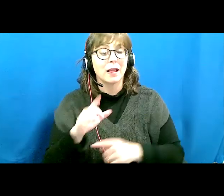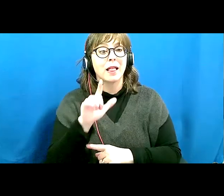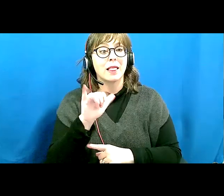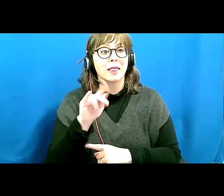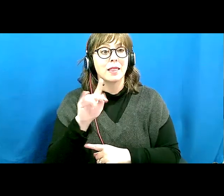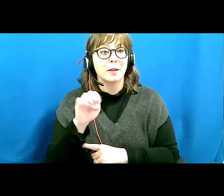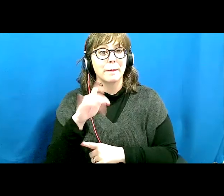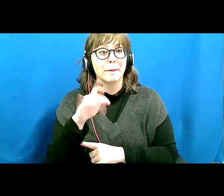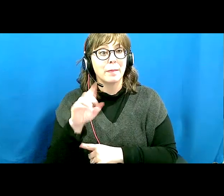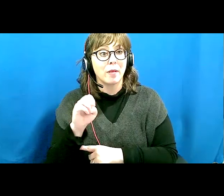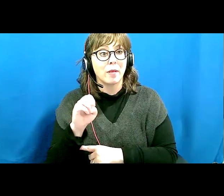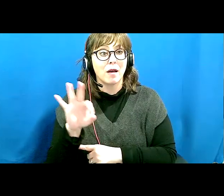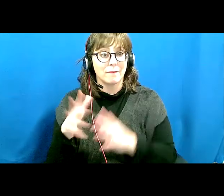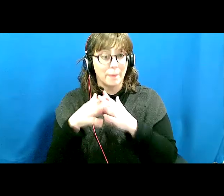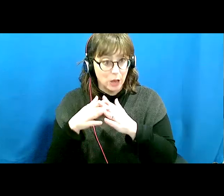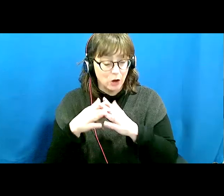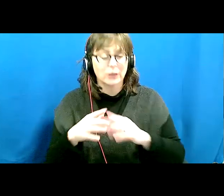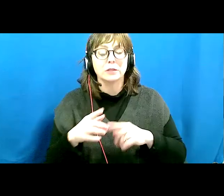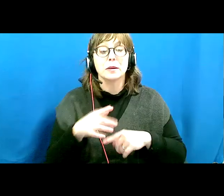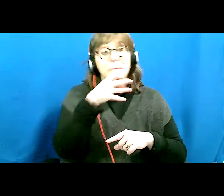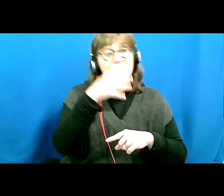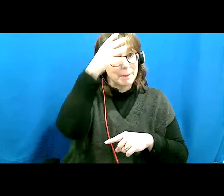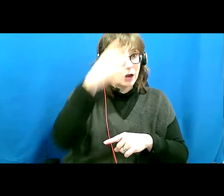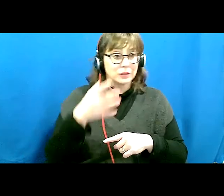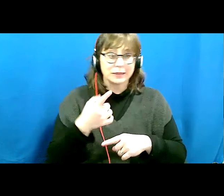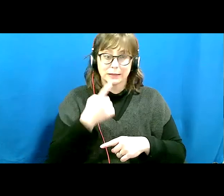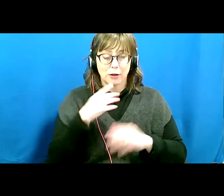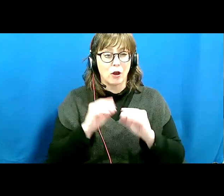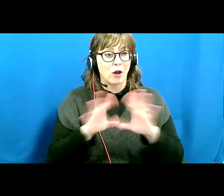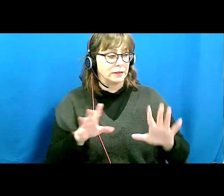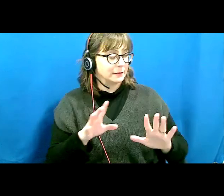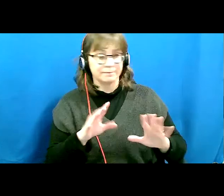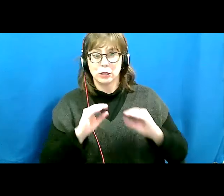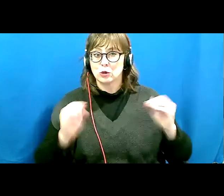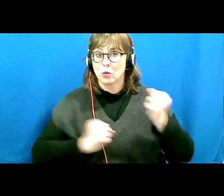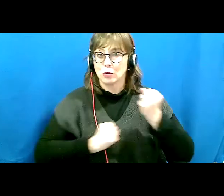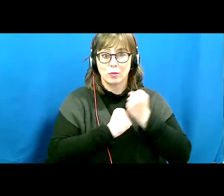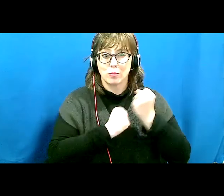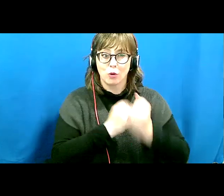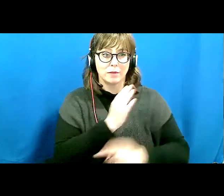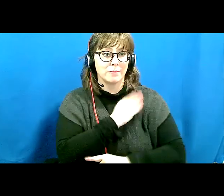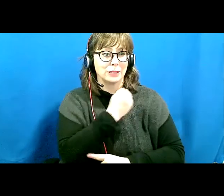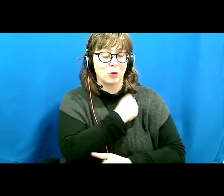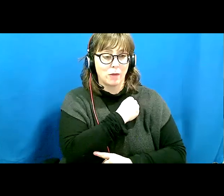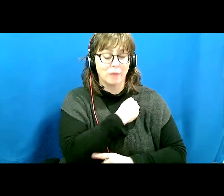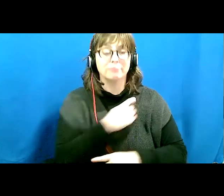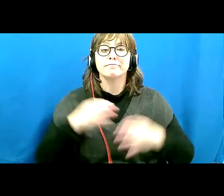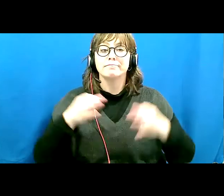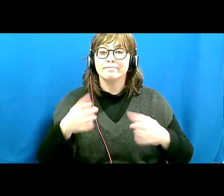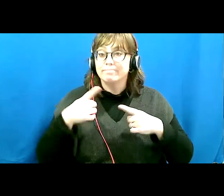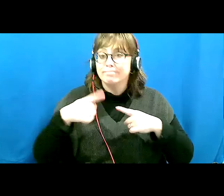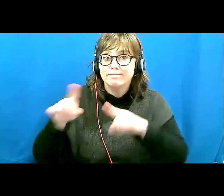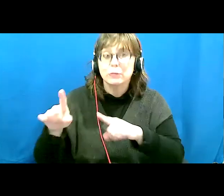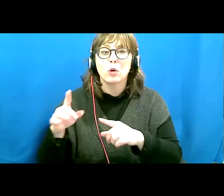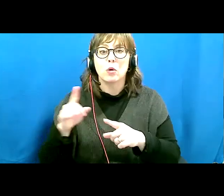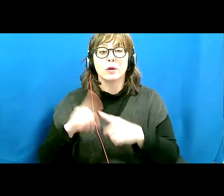recognized that there was a lack of extensive support in Manitoba and sought out this support network. They believed that the lifetime value of